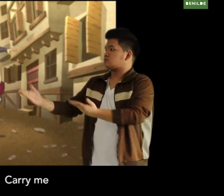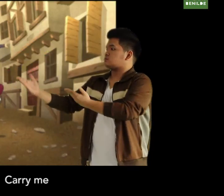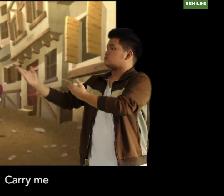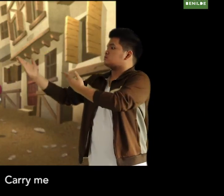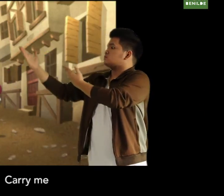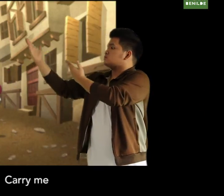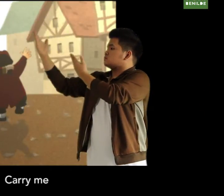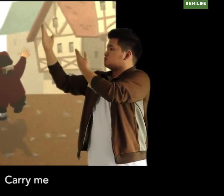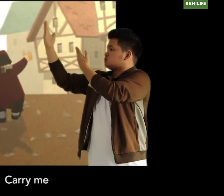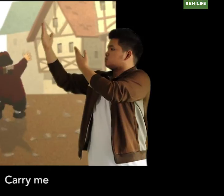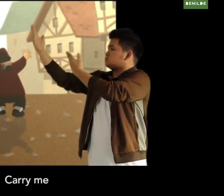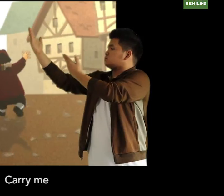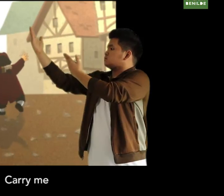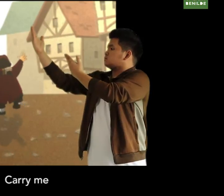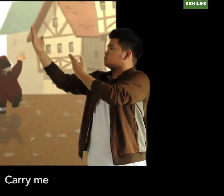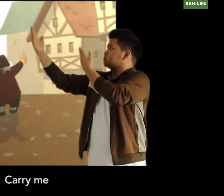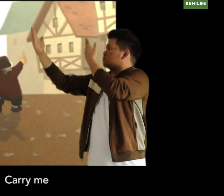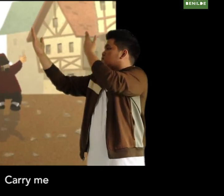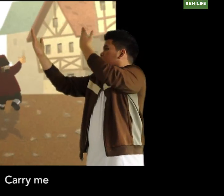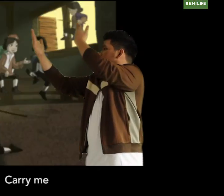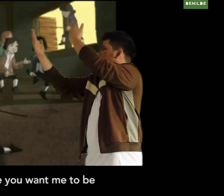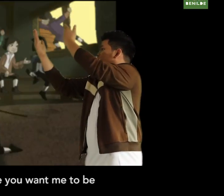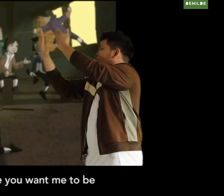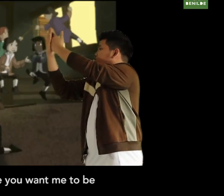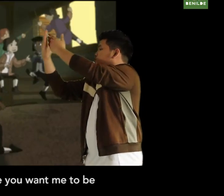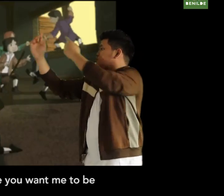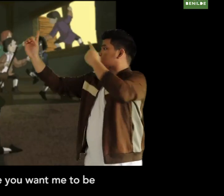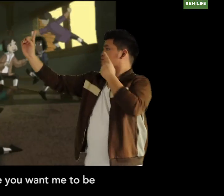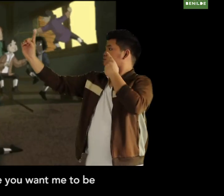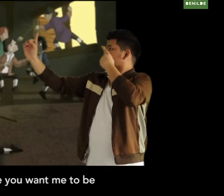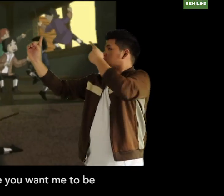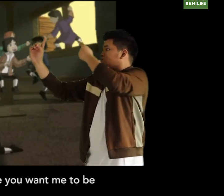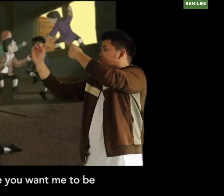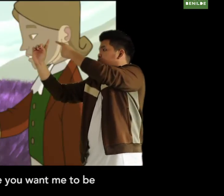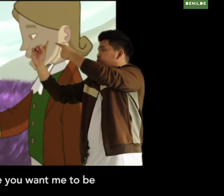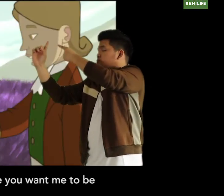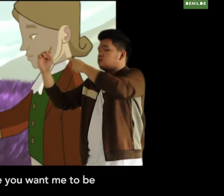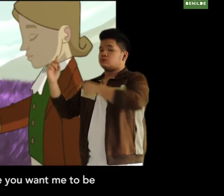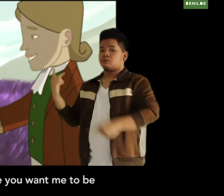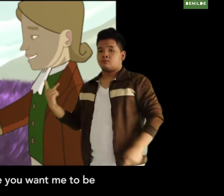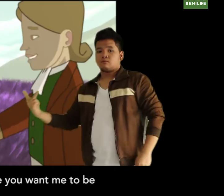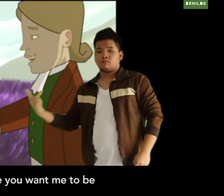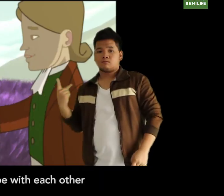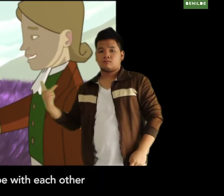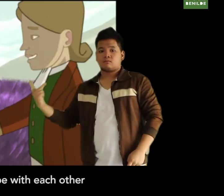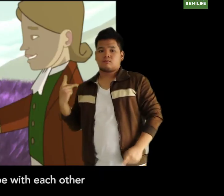Carry me to where you want me to be